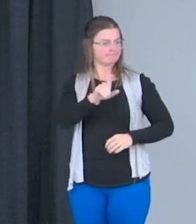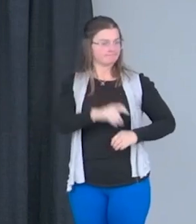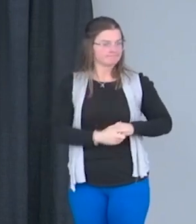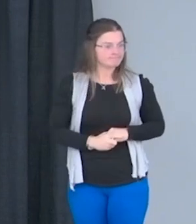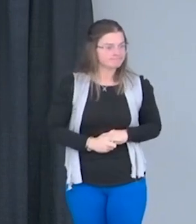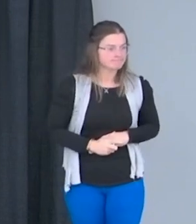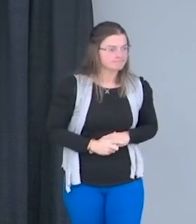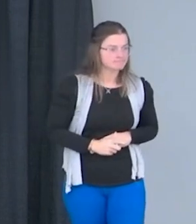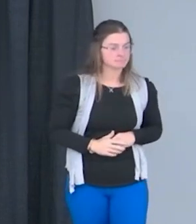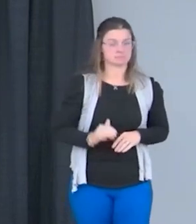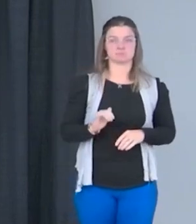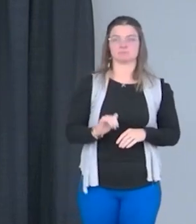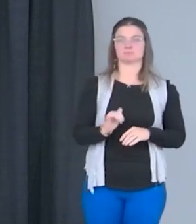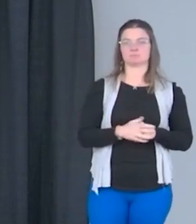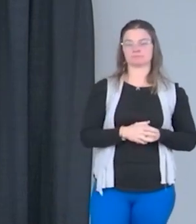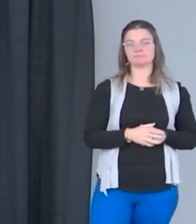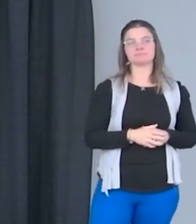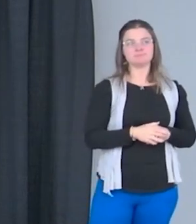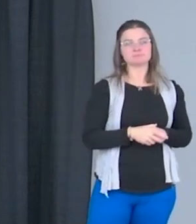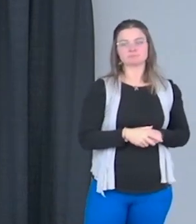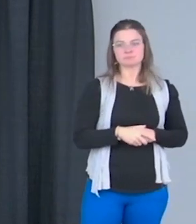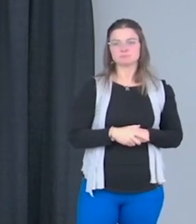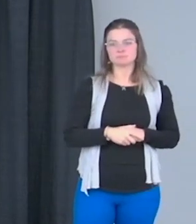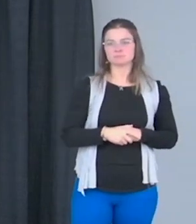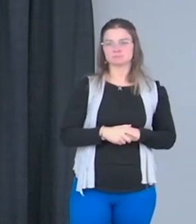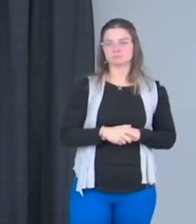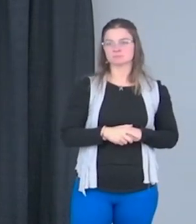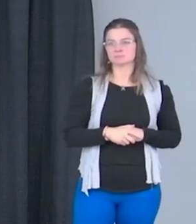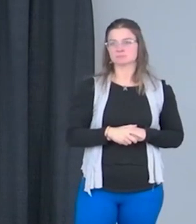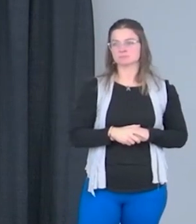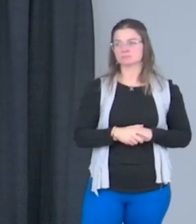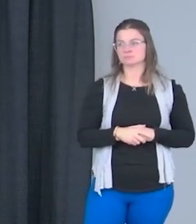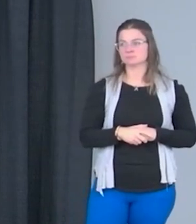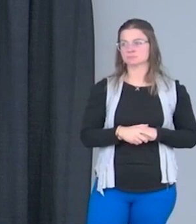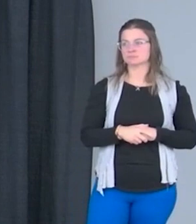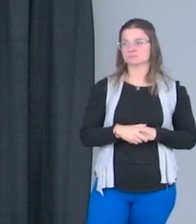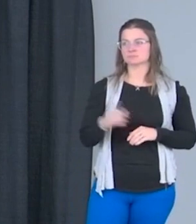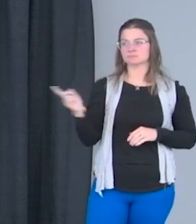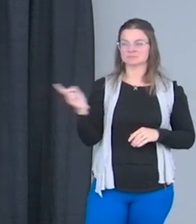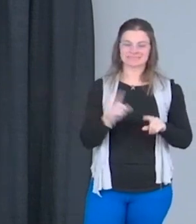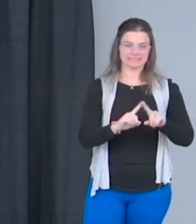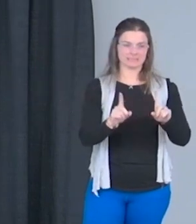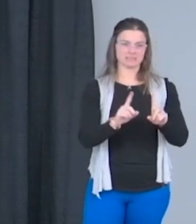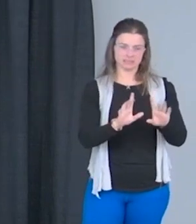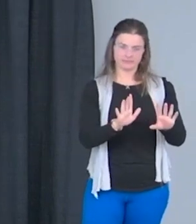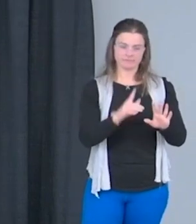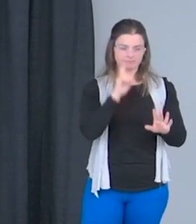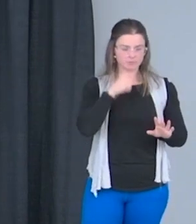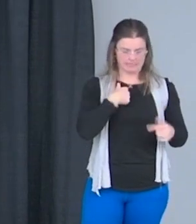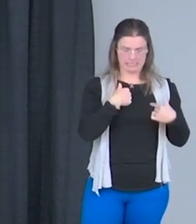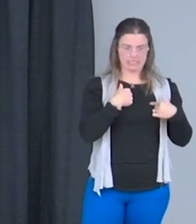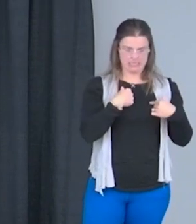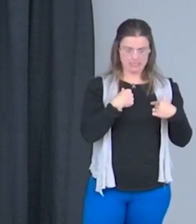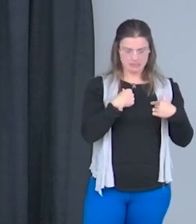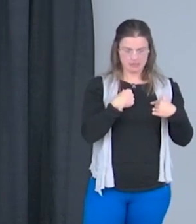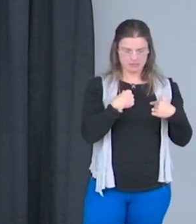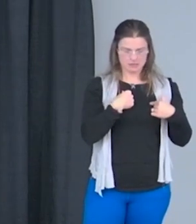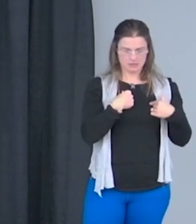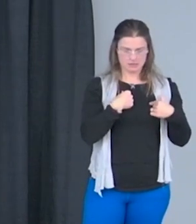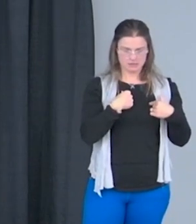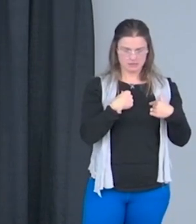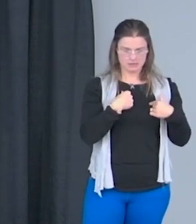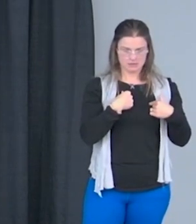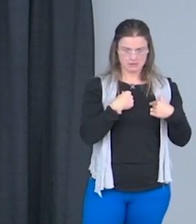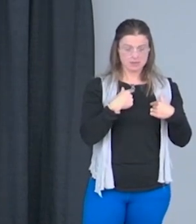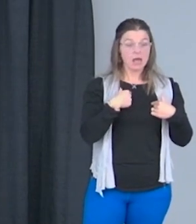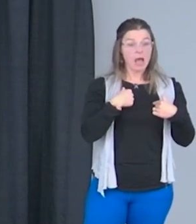Always, you know, like for me, I always say like, and there's different ways that I reference it. But for people, I would say